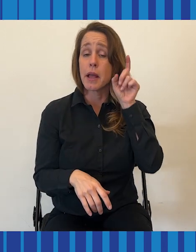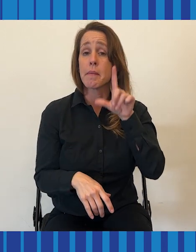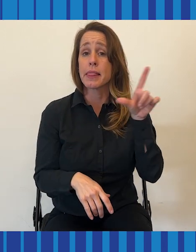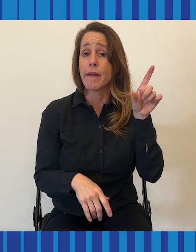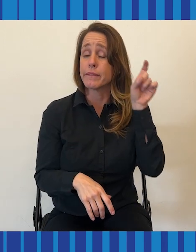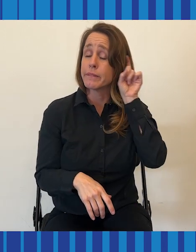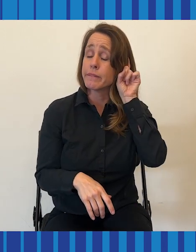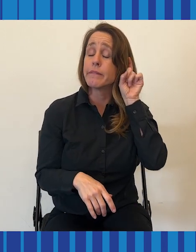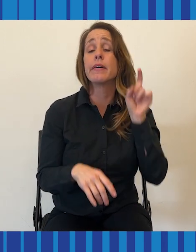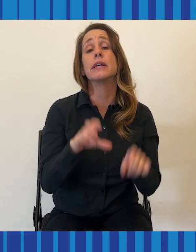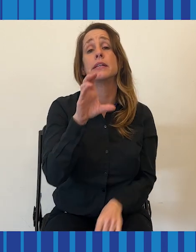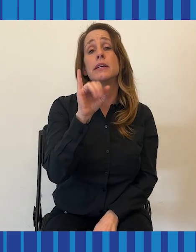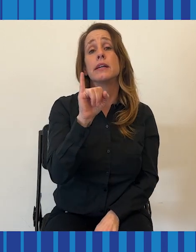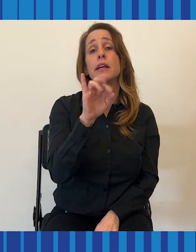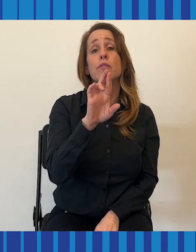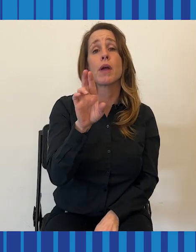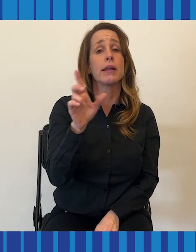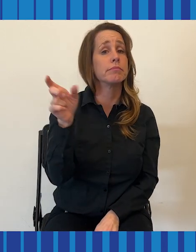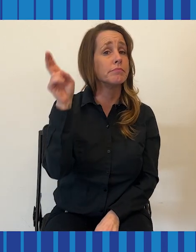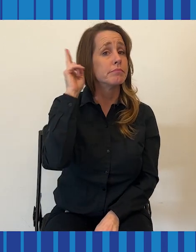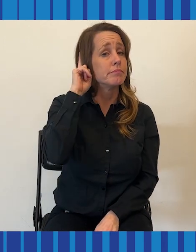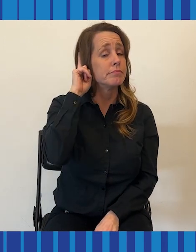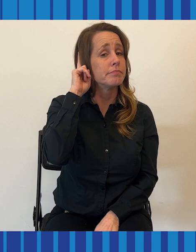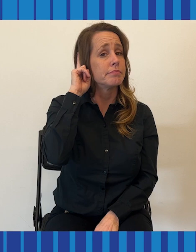I wear a cochlear implant in my right ear.